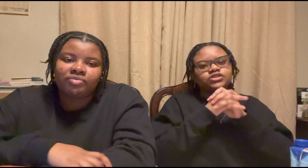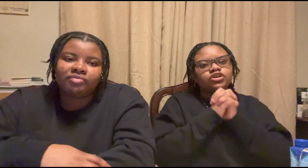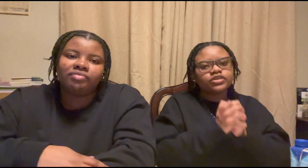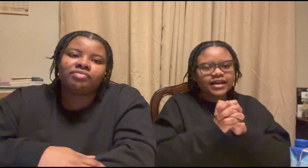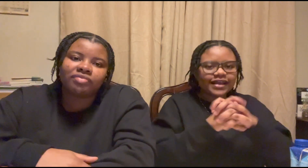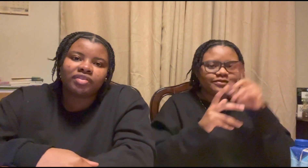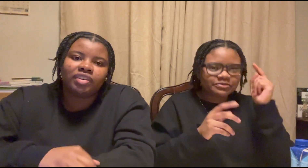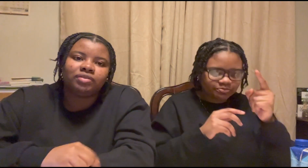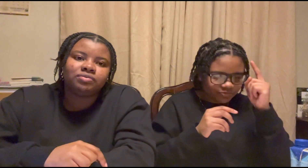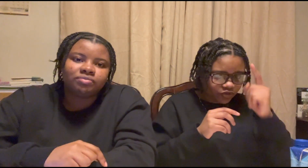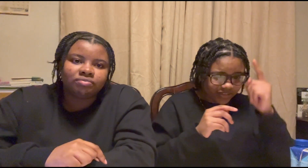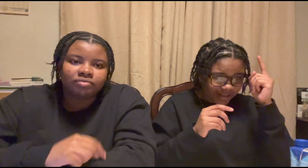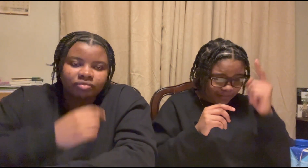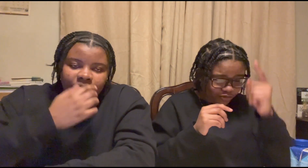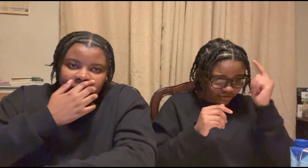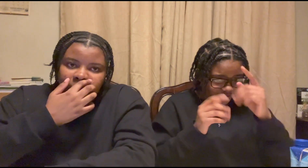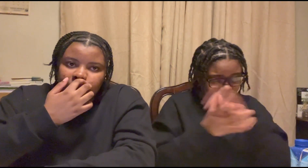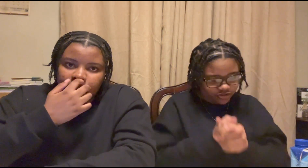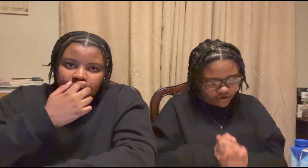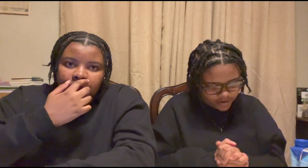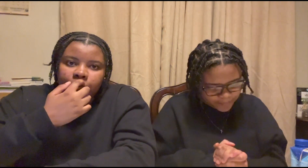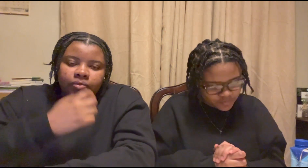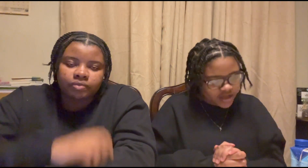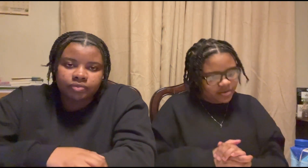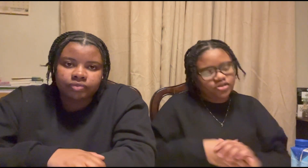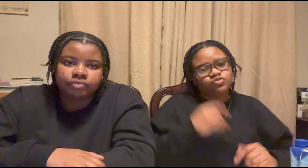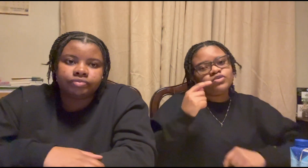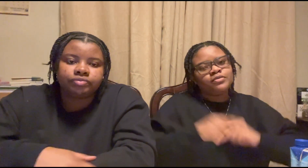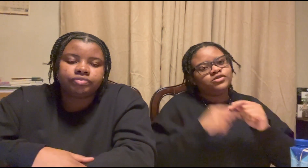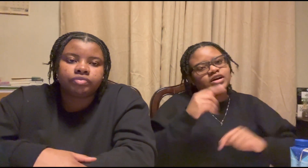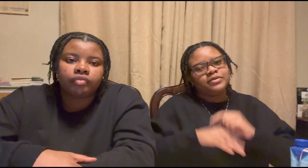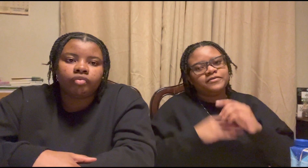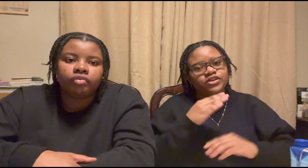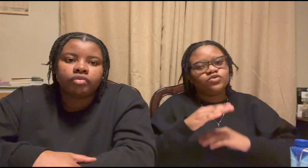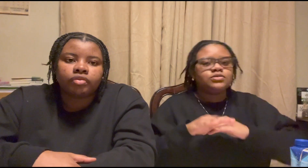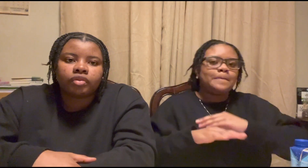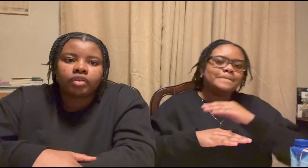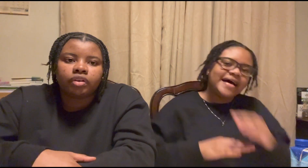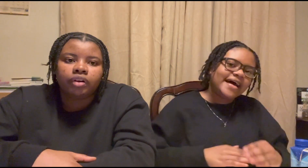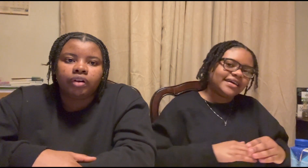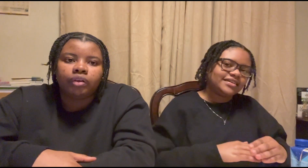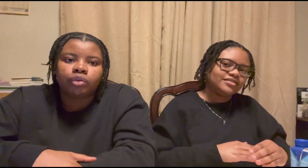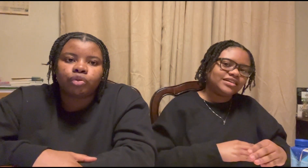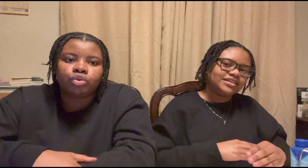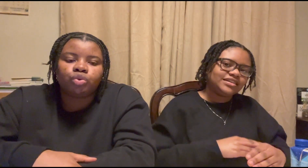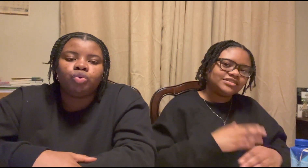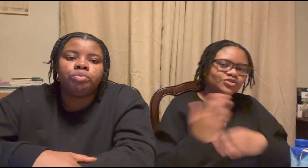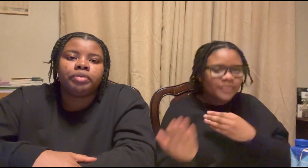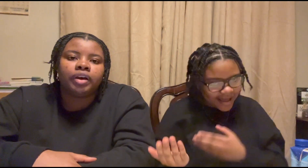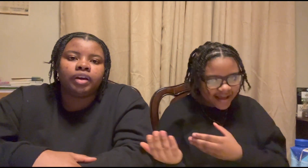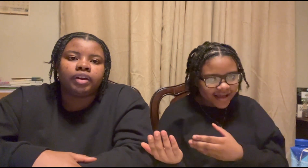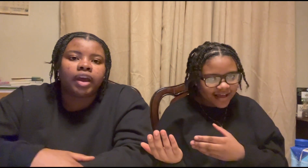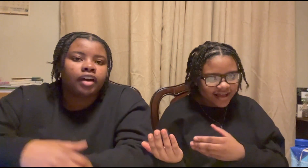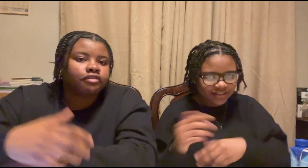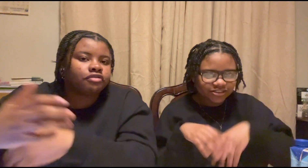turn that note that post notification on because we will be dropping videos back to back every